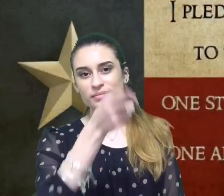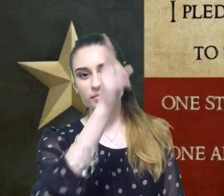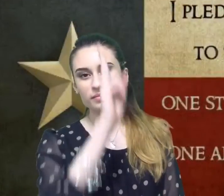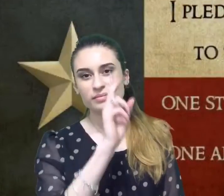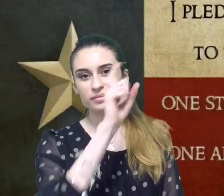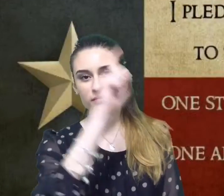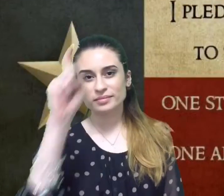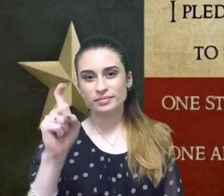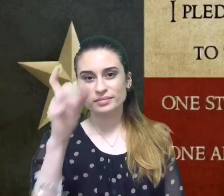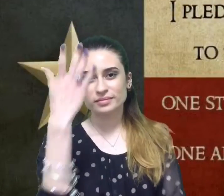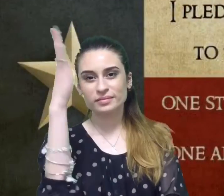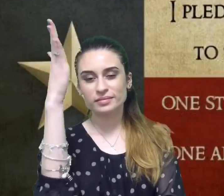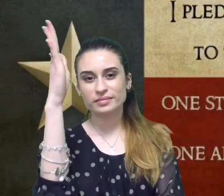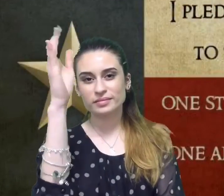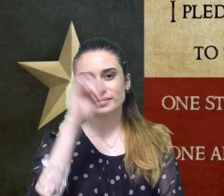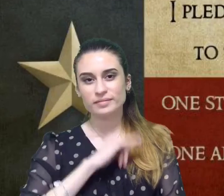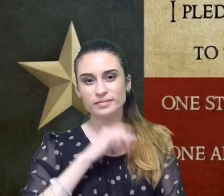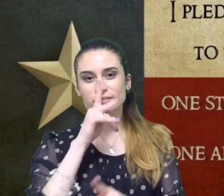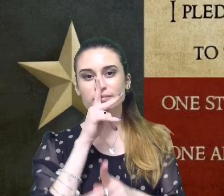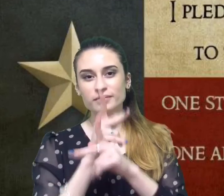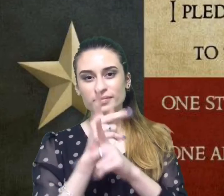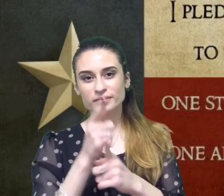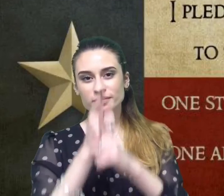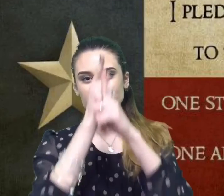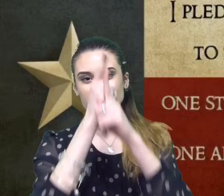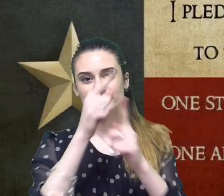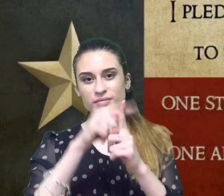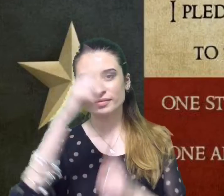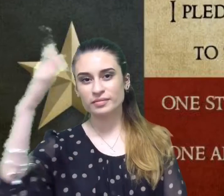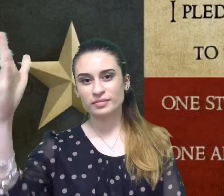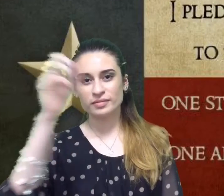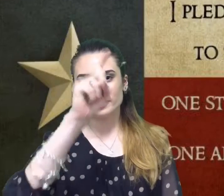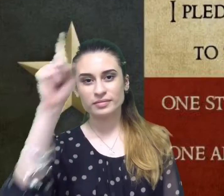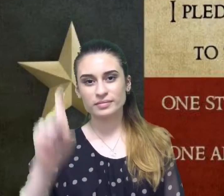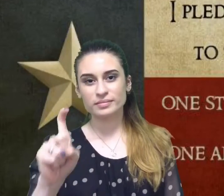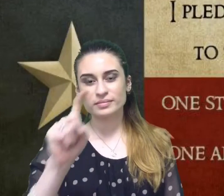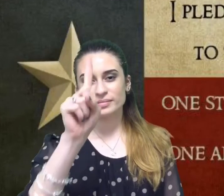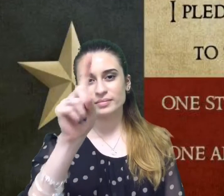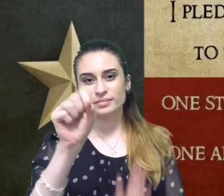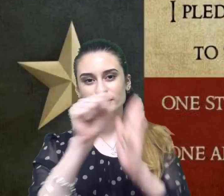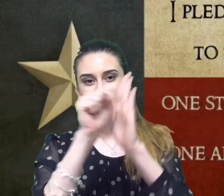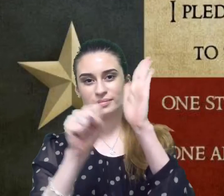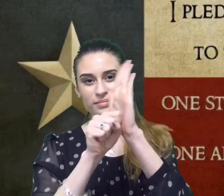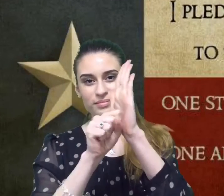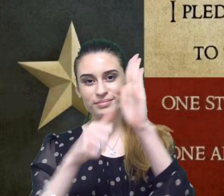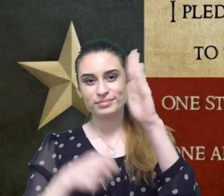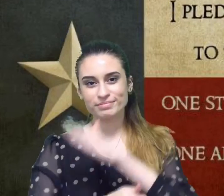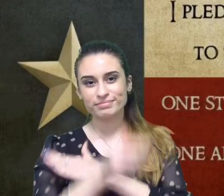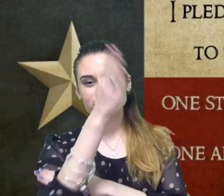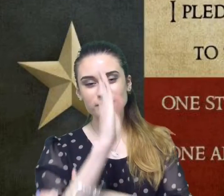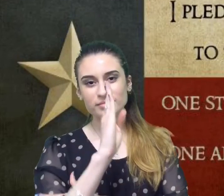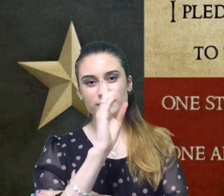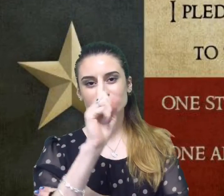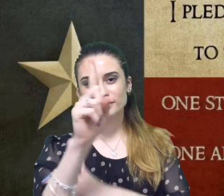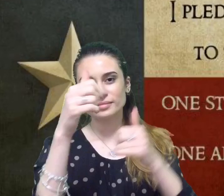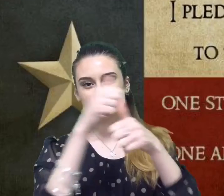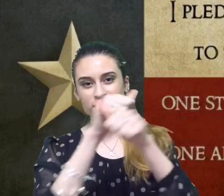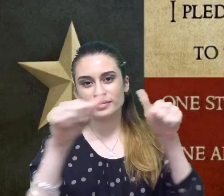Honor the Texas flag. I pledge allegiance to thee, Texas, one state, under God, one